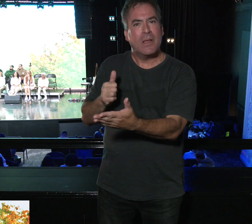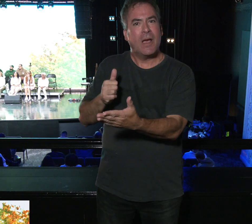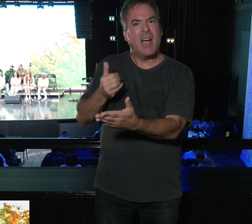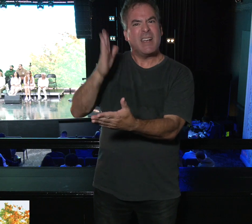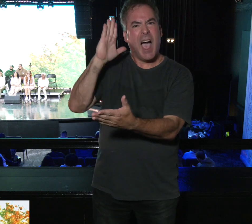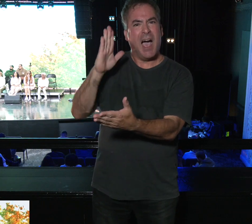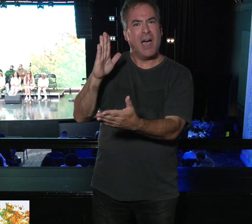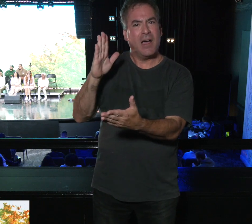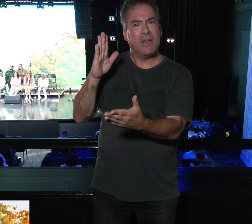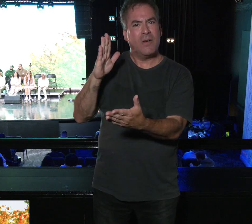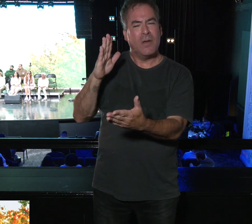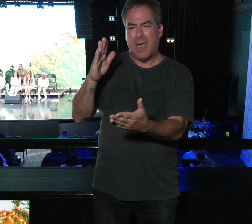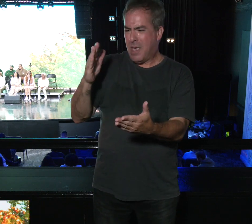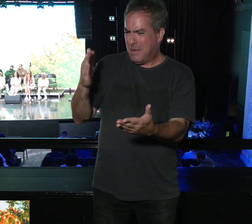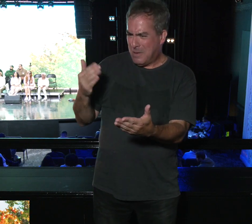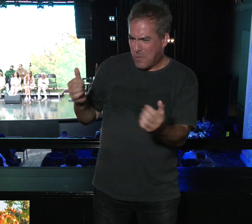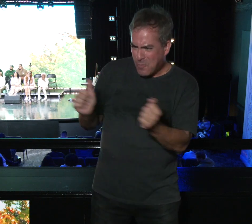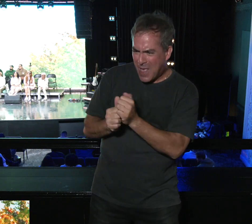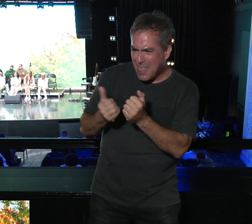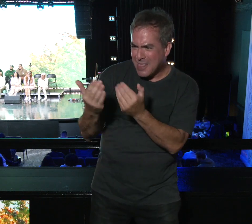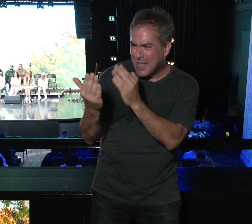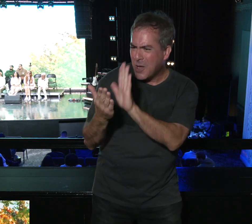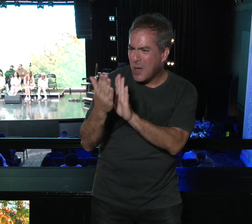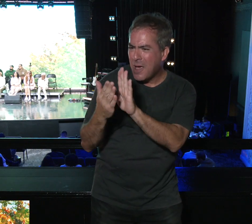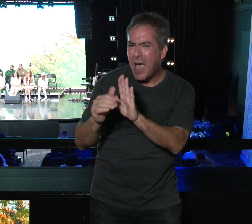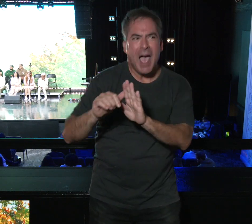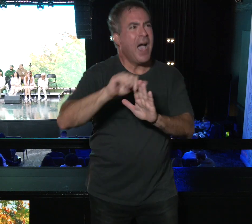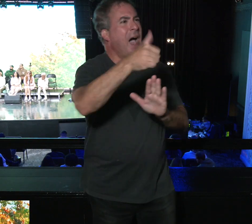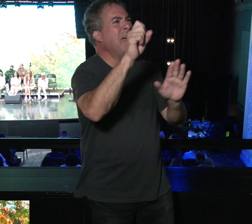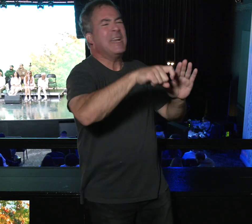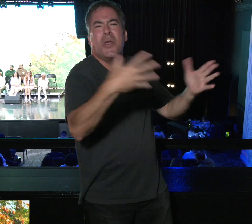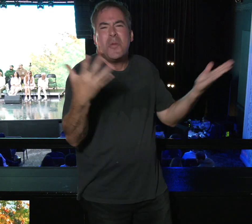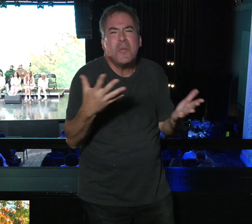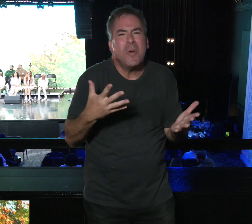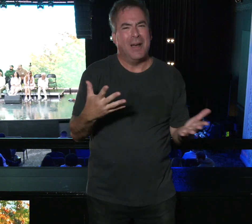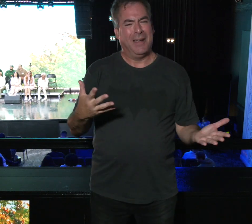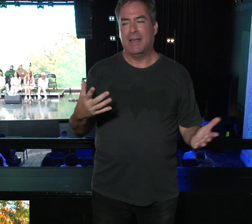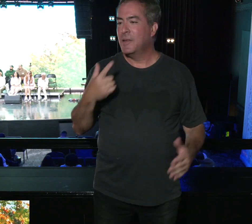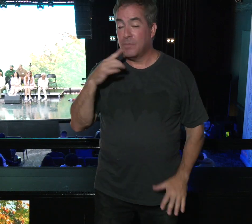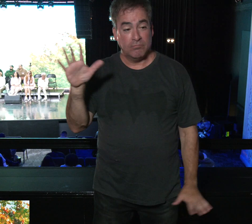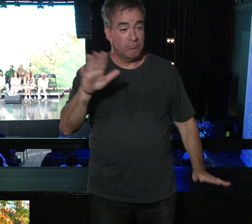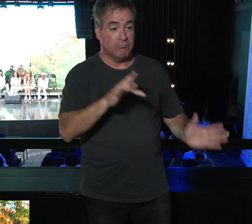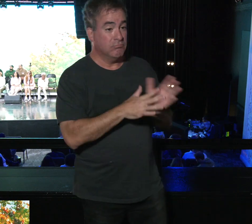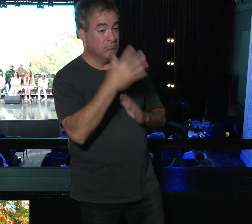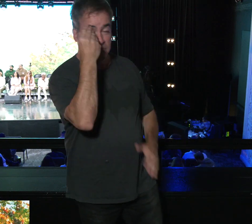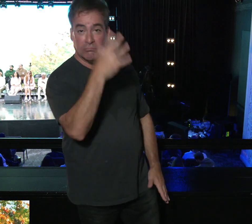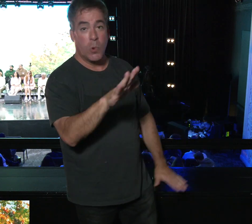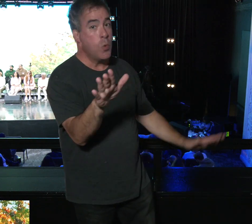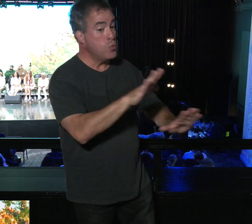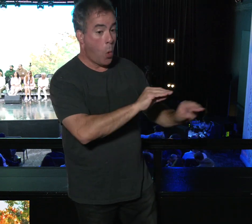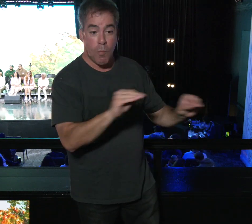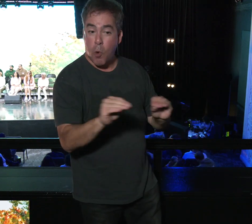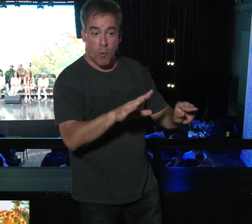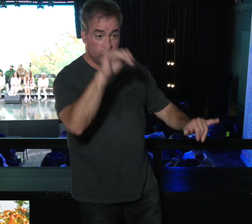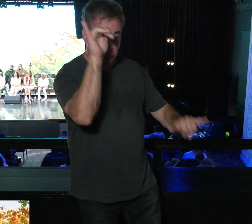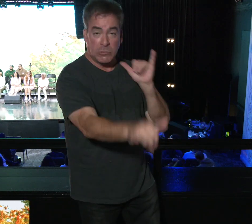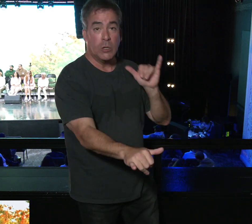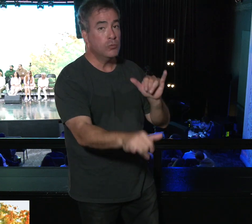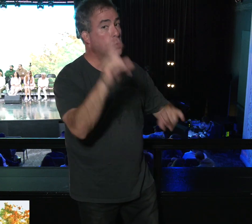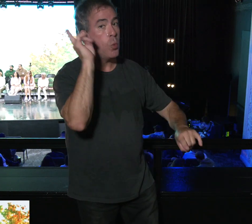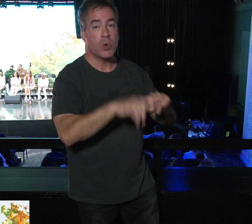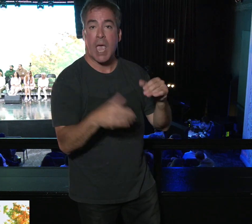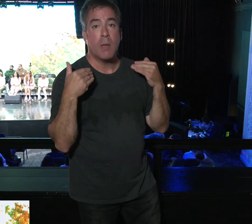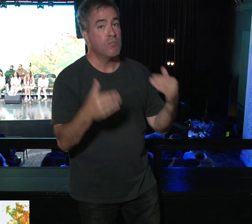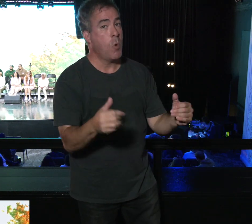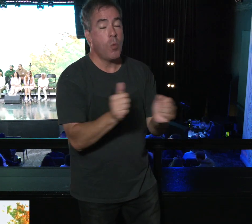What else could we possibly need? He says, no, don't move. Don't move. You can't